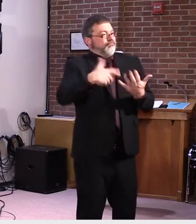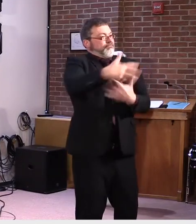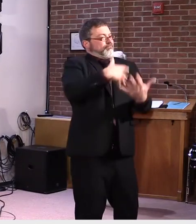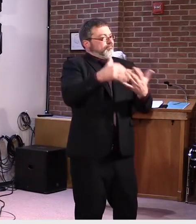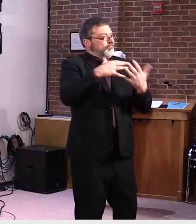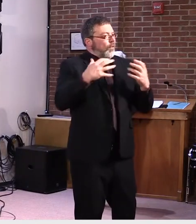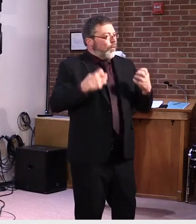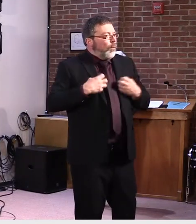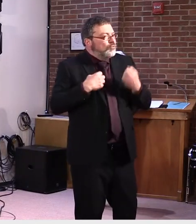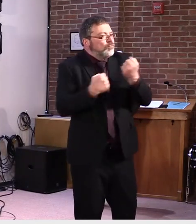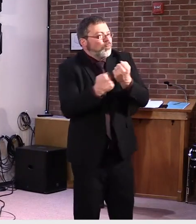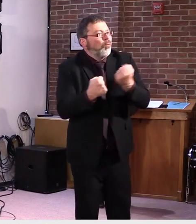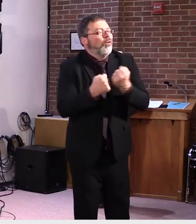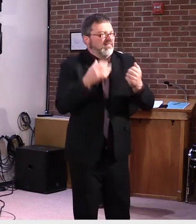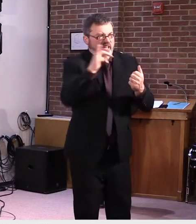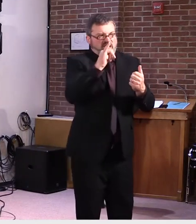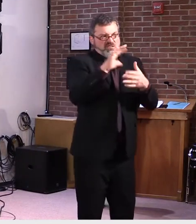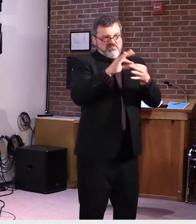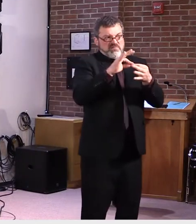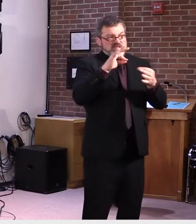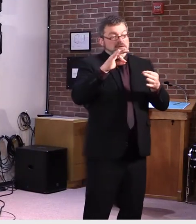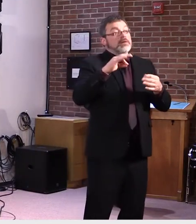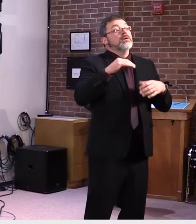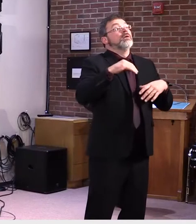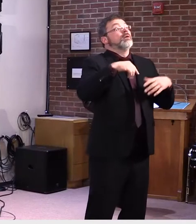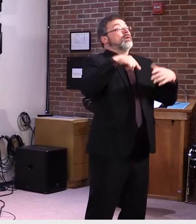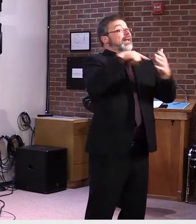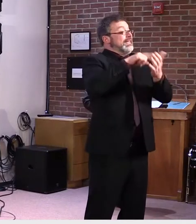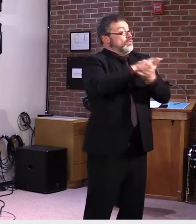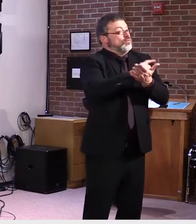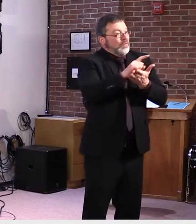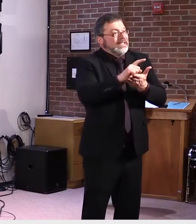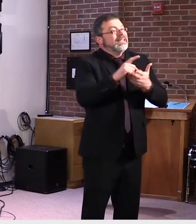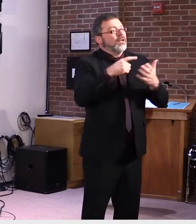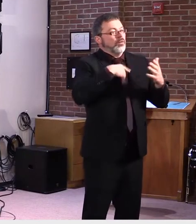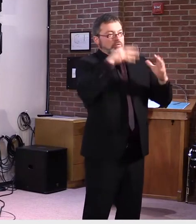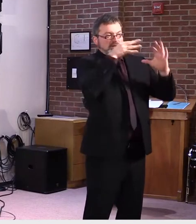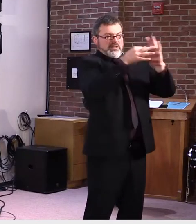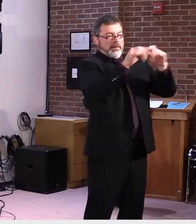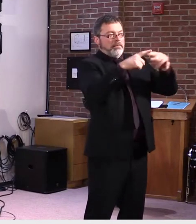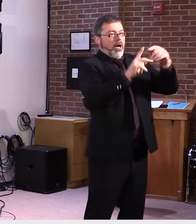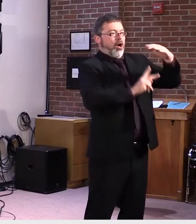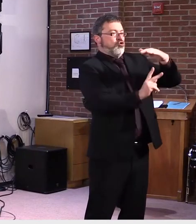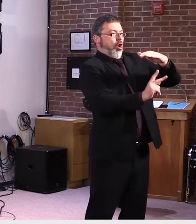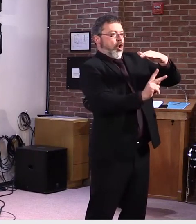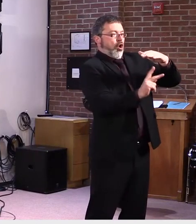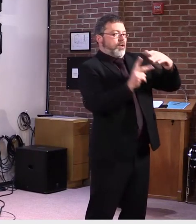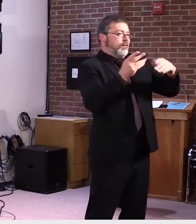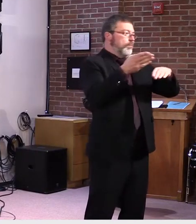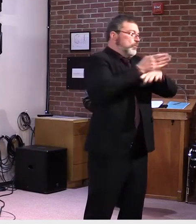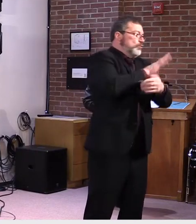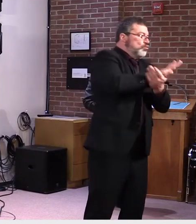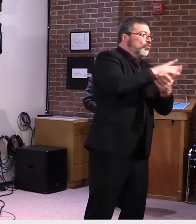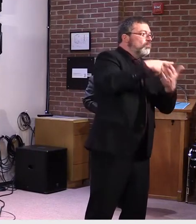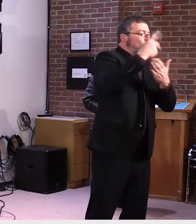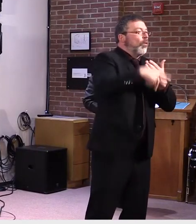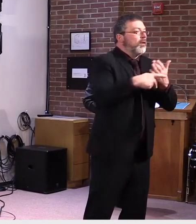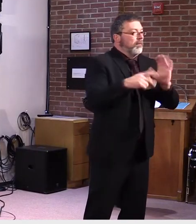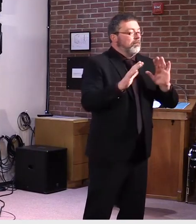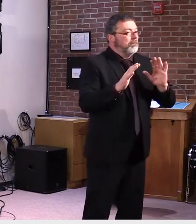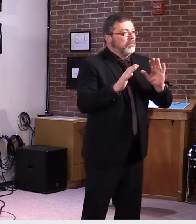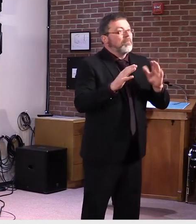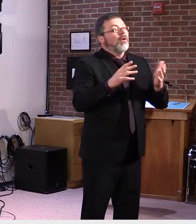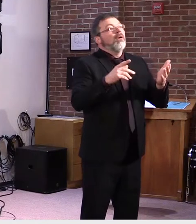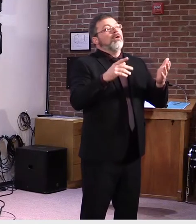for our pre-k programs. We are also working with our partners at the Department of Health on building out a robust list of responses